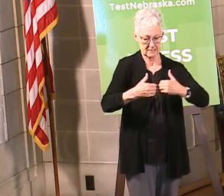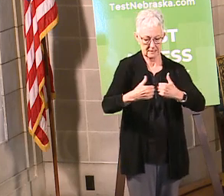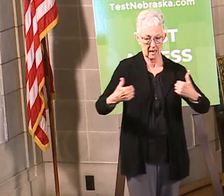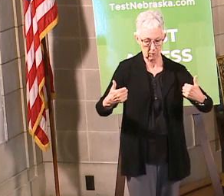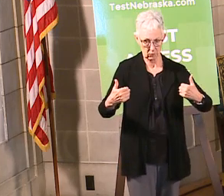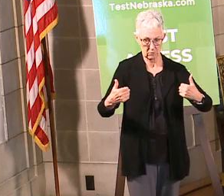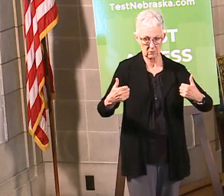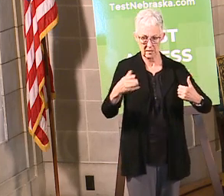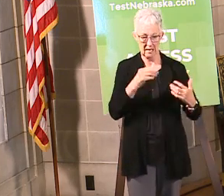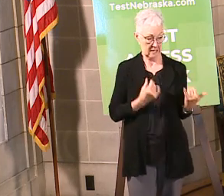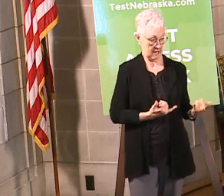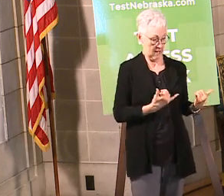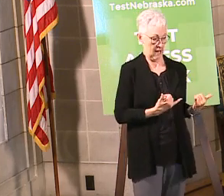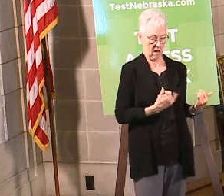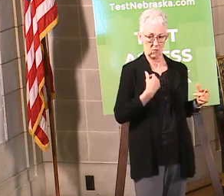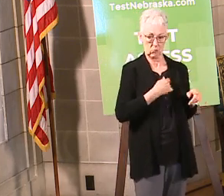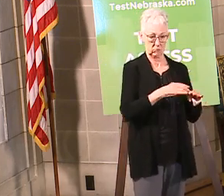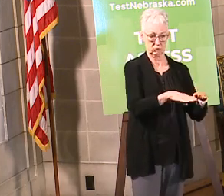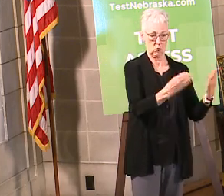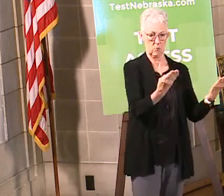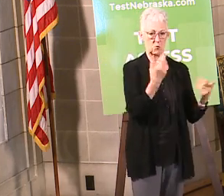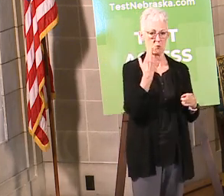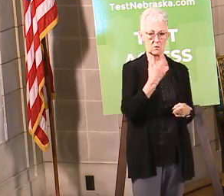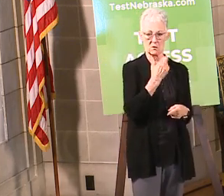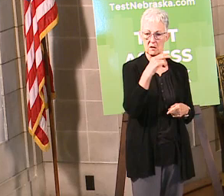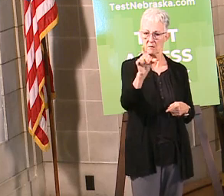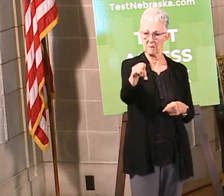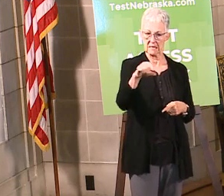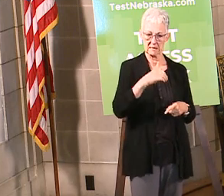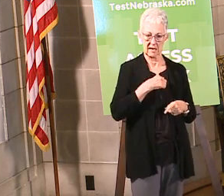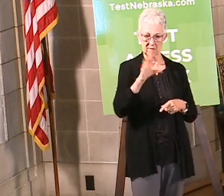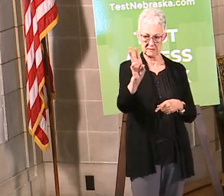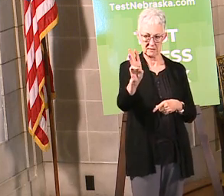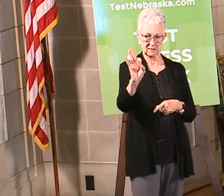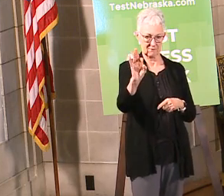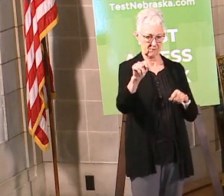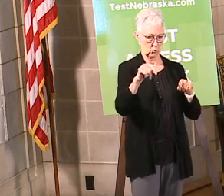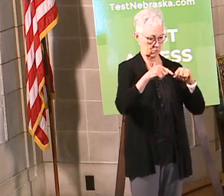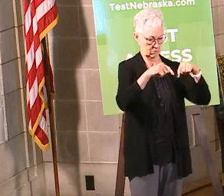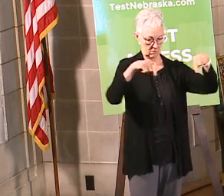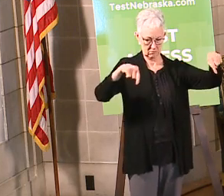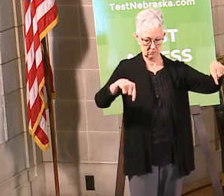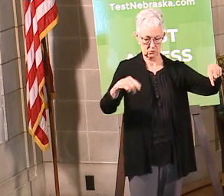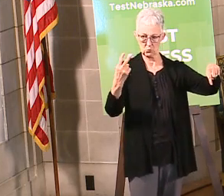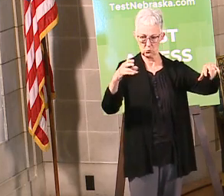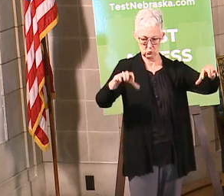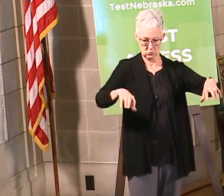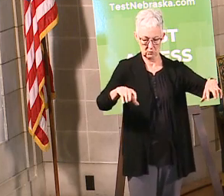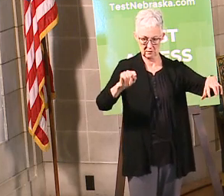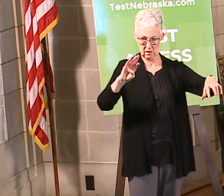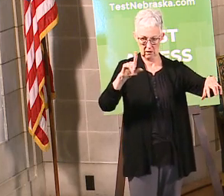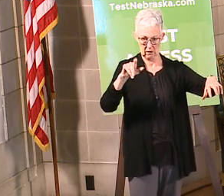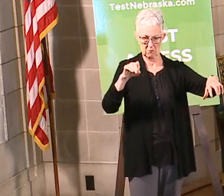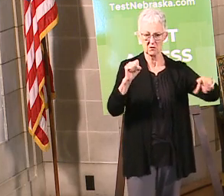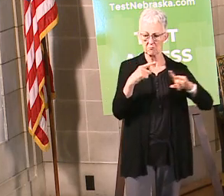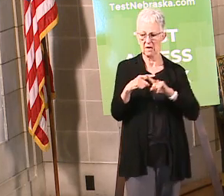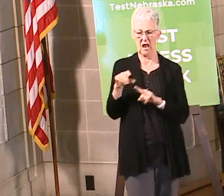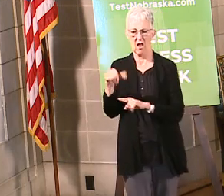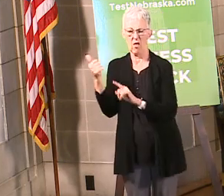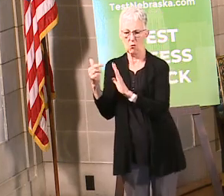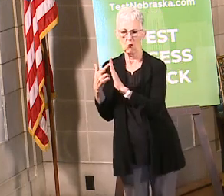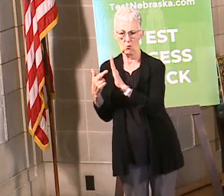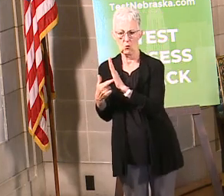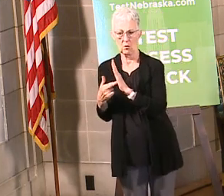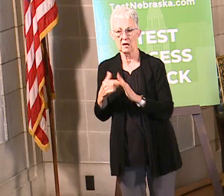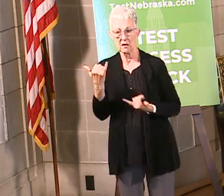mandatory. There's got to be a six-foot distance between the table and the next table. We put in other restrictions on that as well. Now think about the most